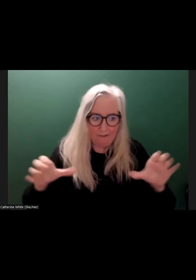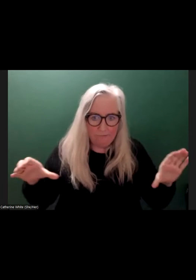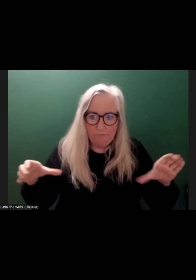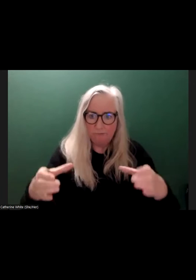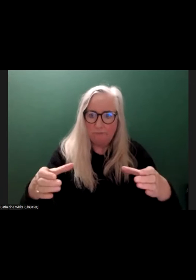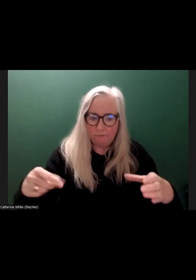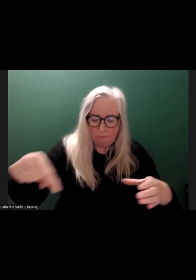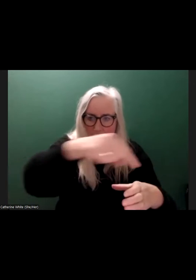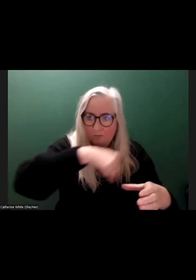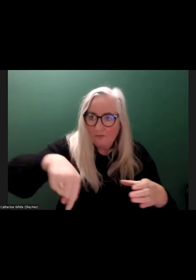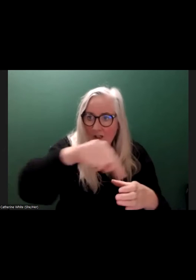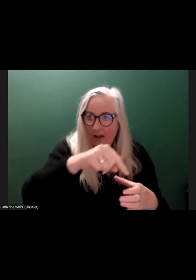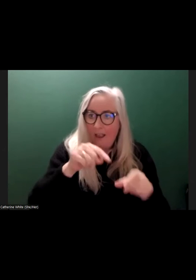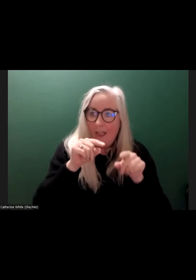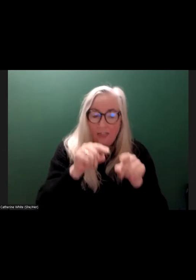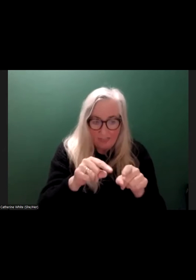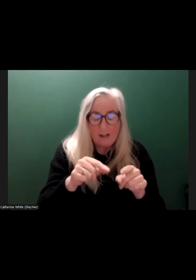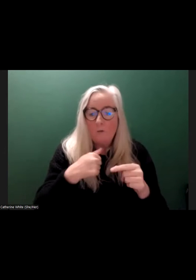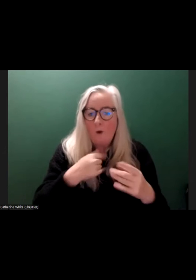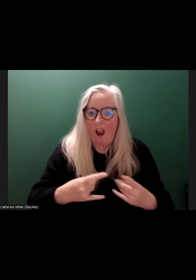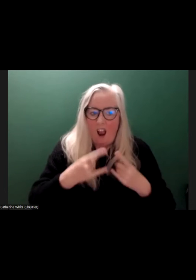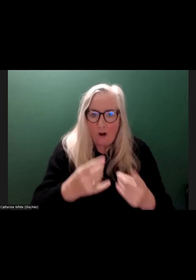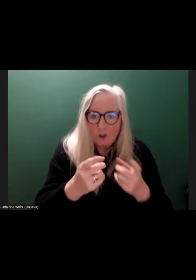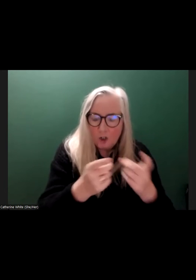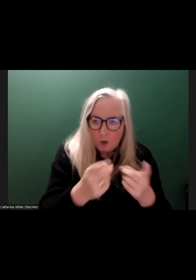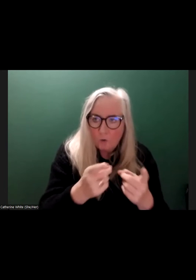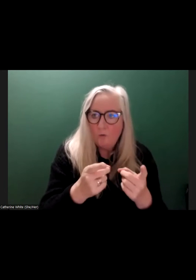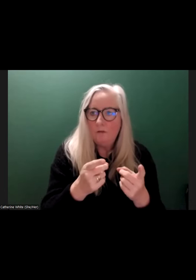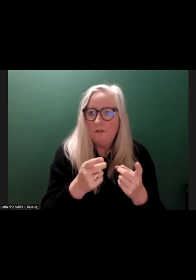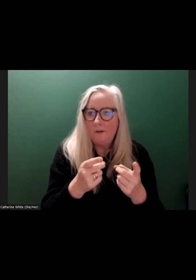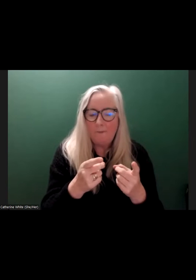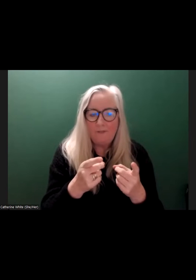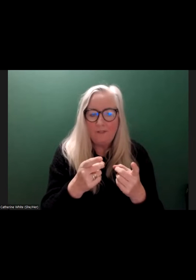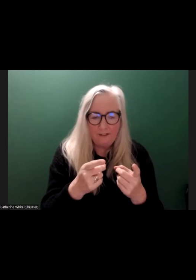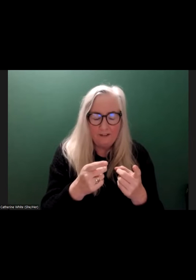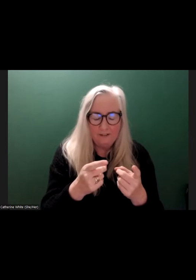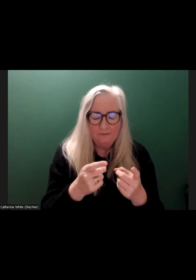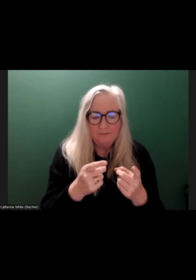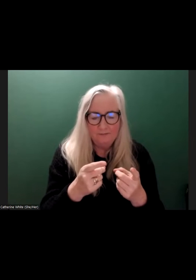And that's something that we're very honoured to be able to do and very honoured to be able to take part in.